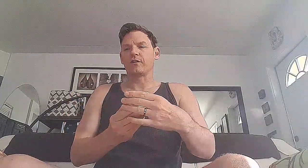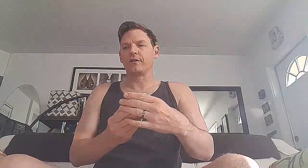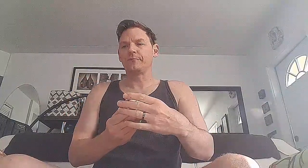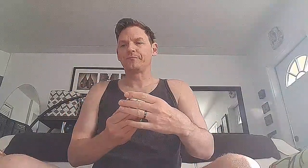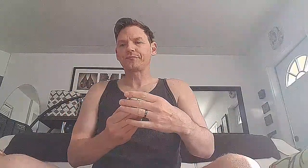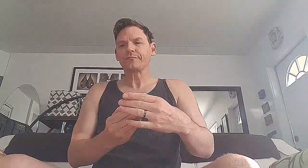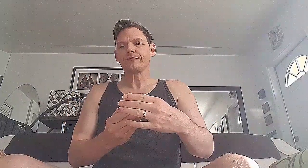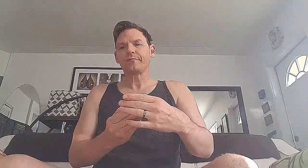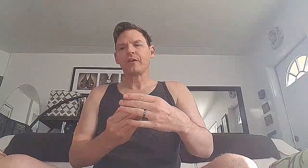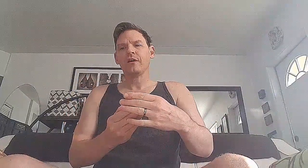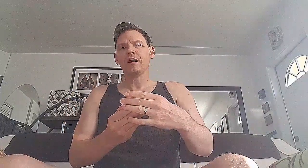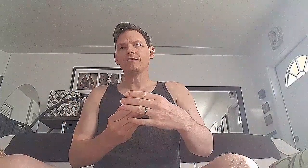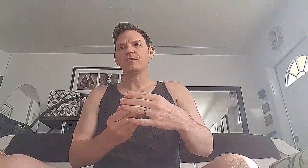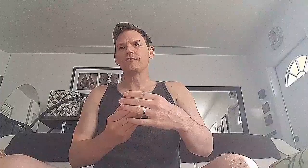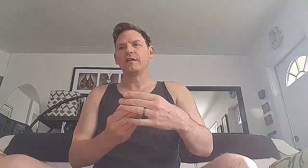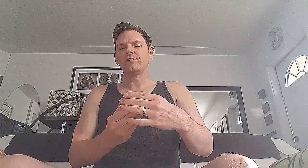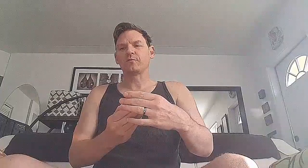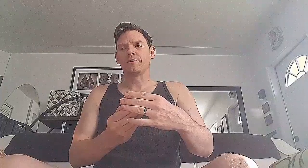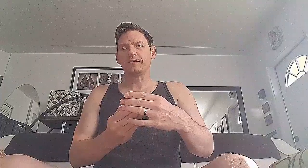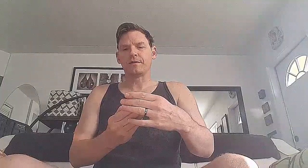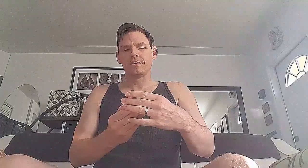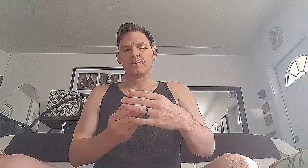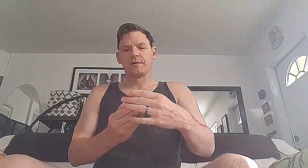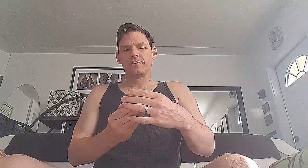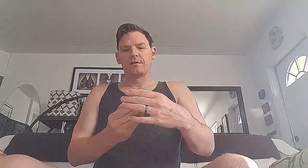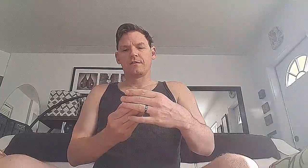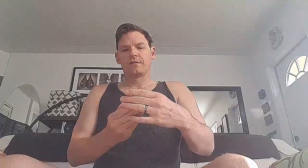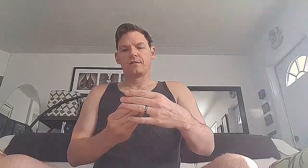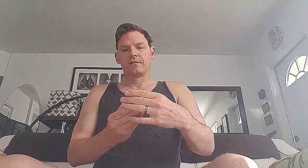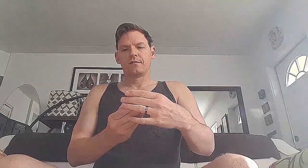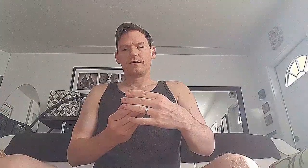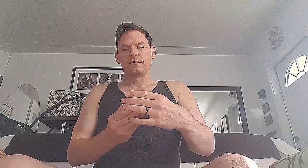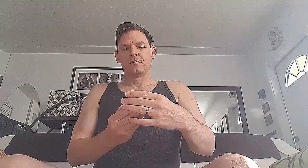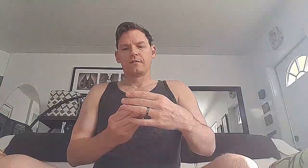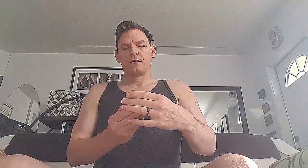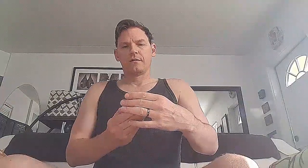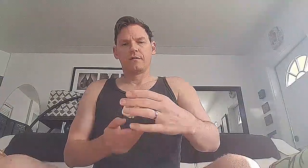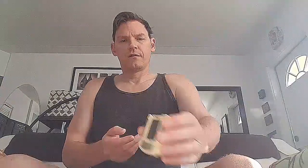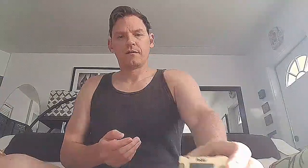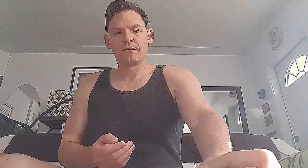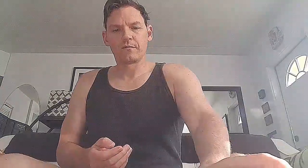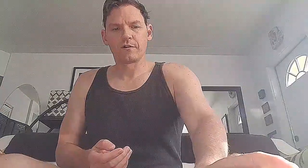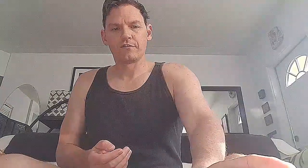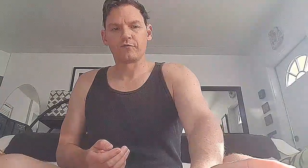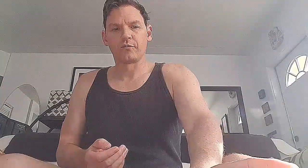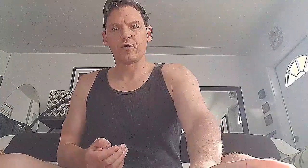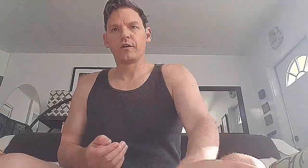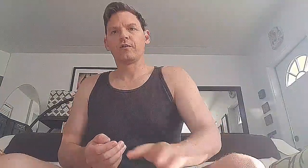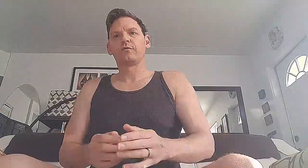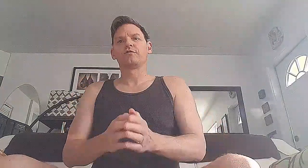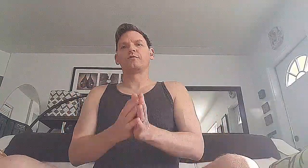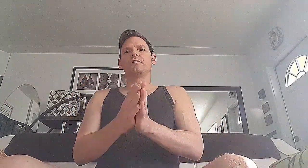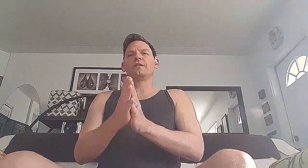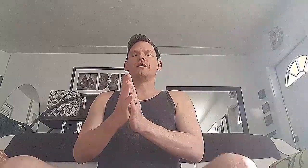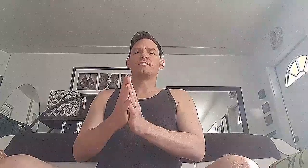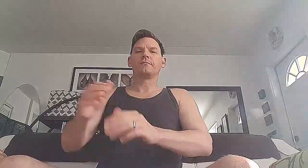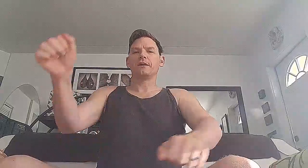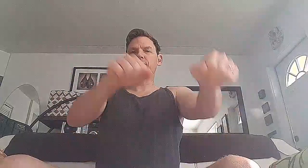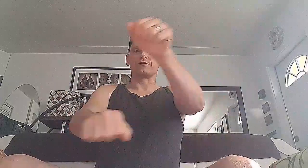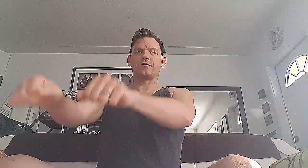started. All right. So this next one, we're going to do, we'll do the mixers.